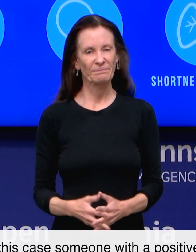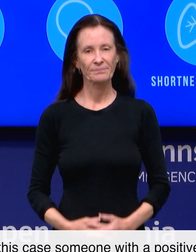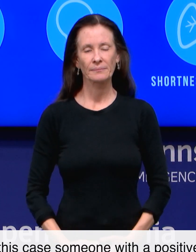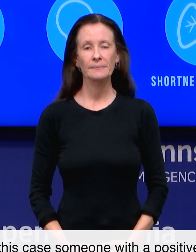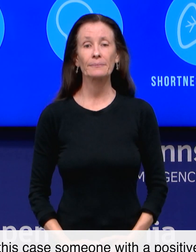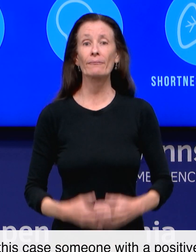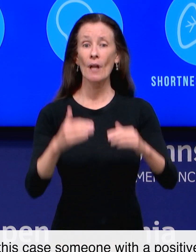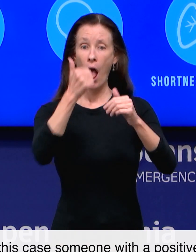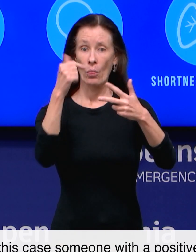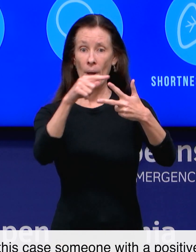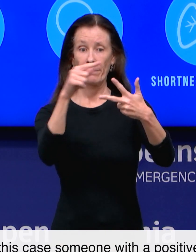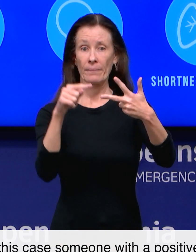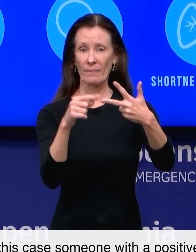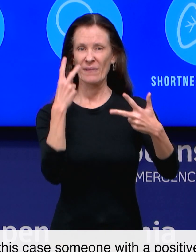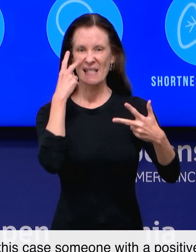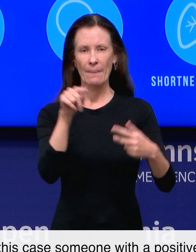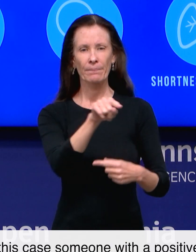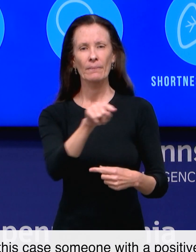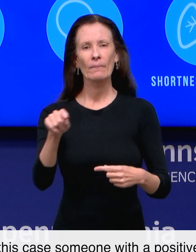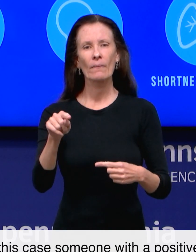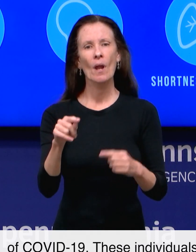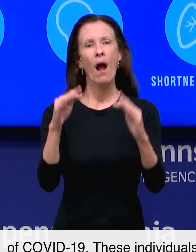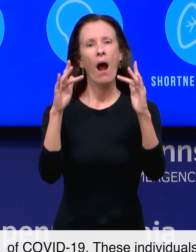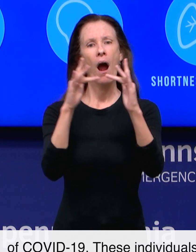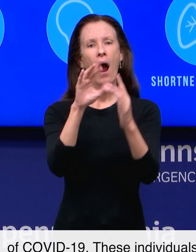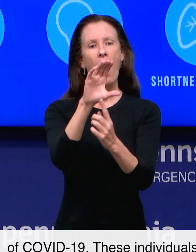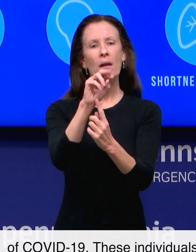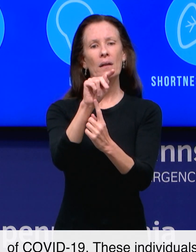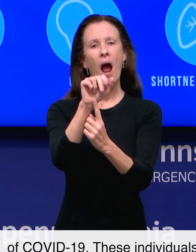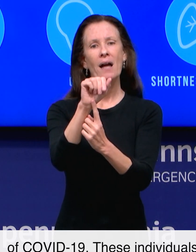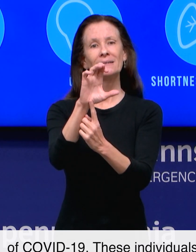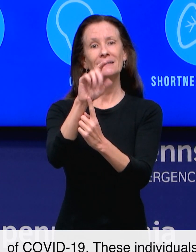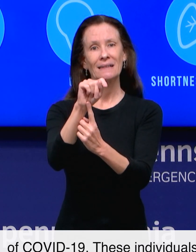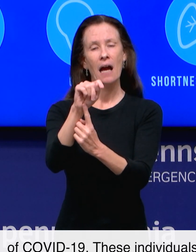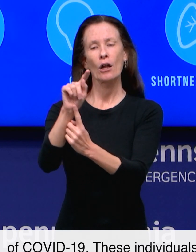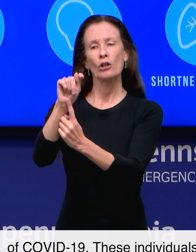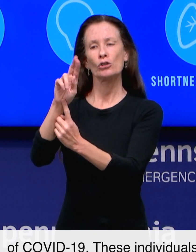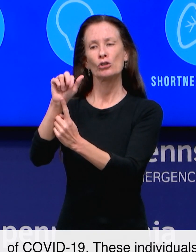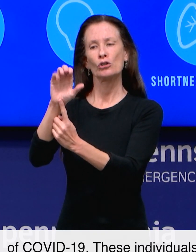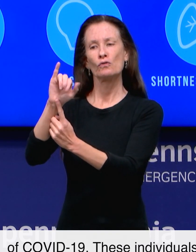In this case, someone with a positive test of COVID-19.